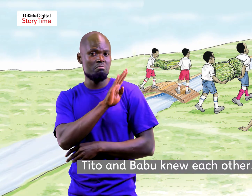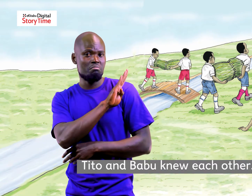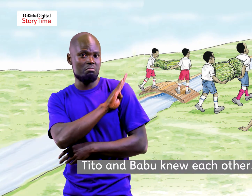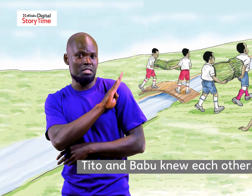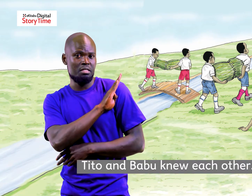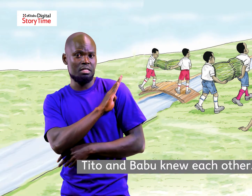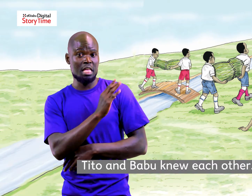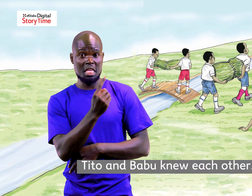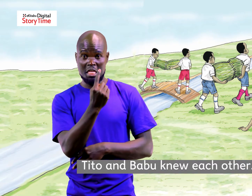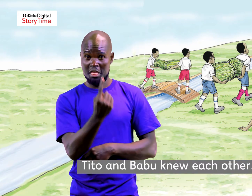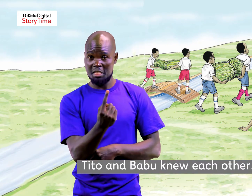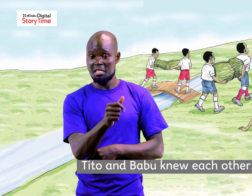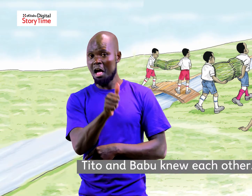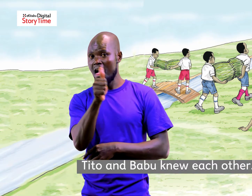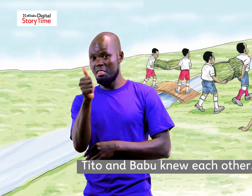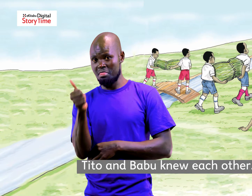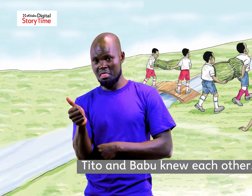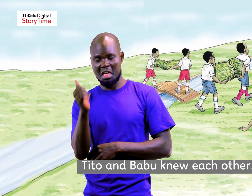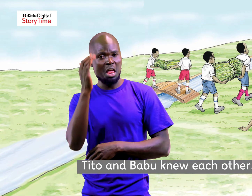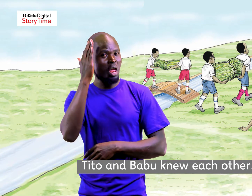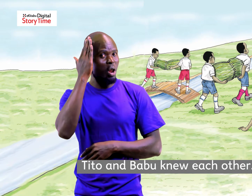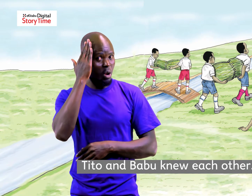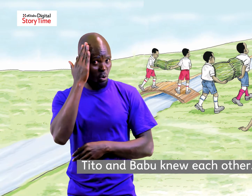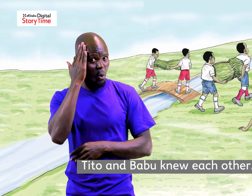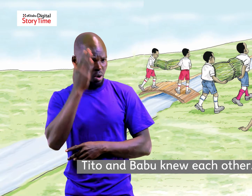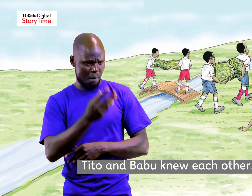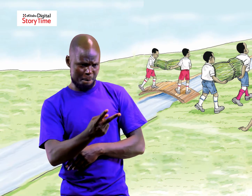Tito and babu knew each other